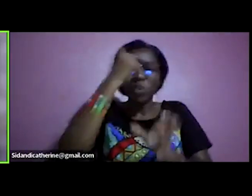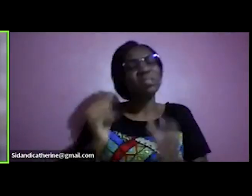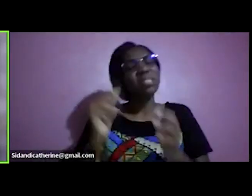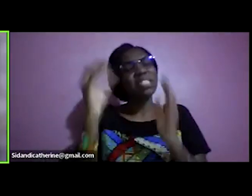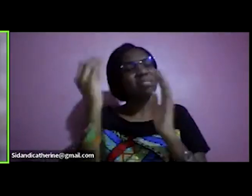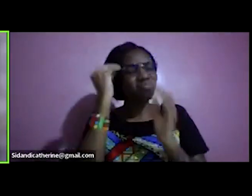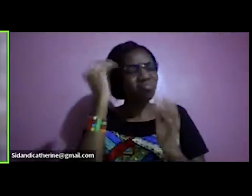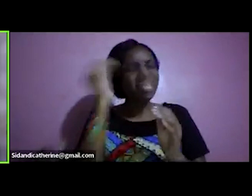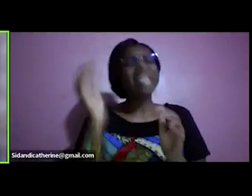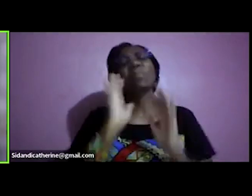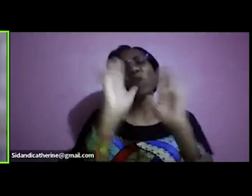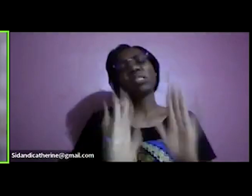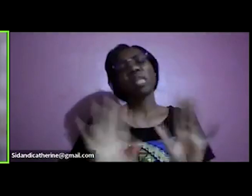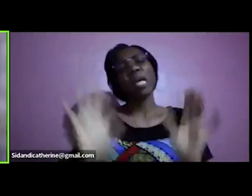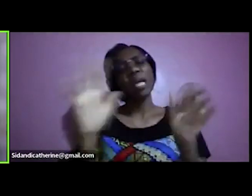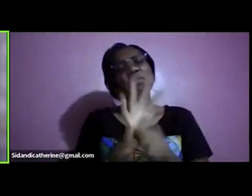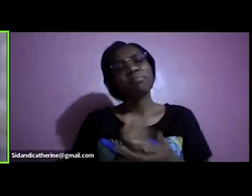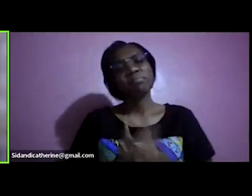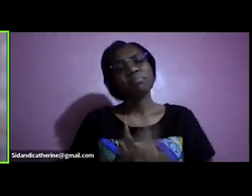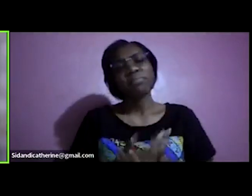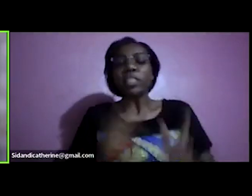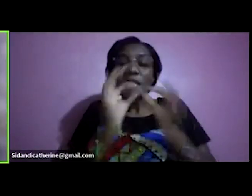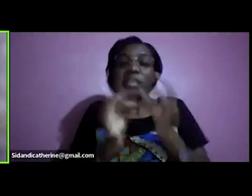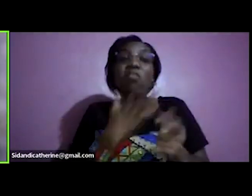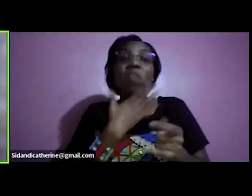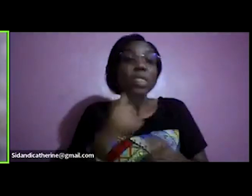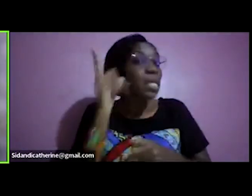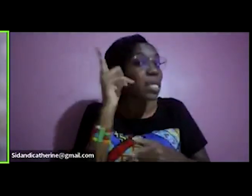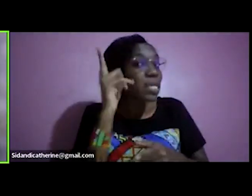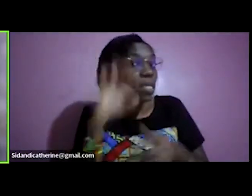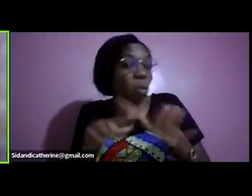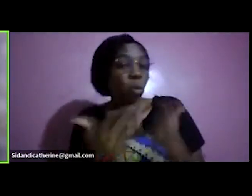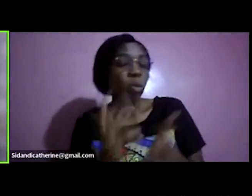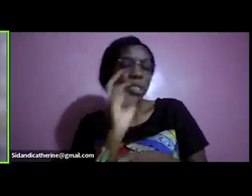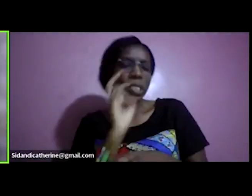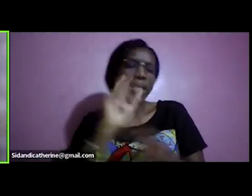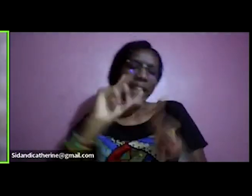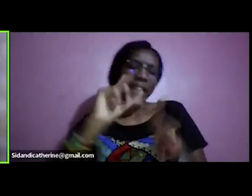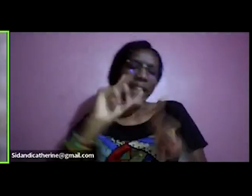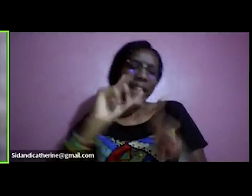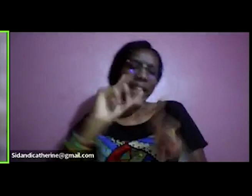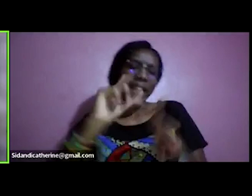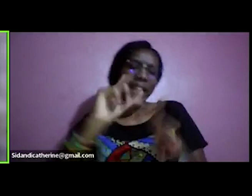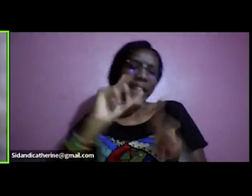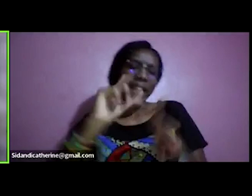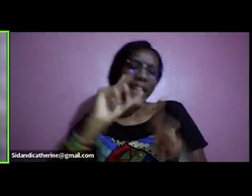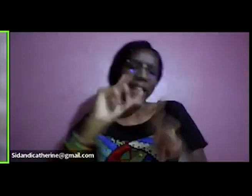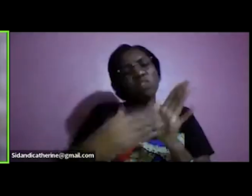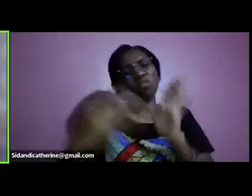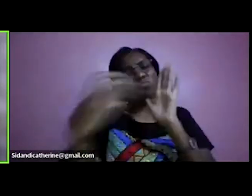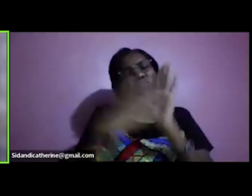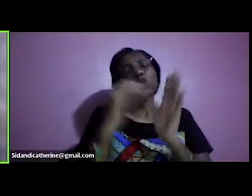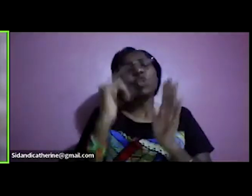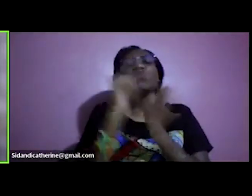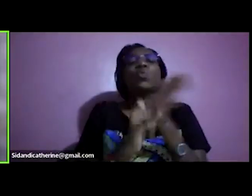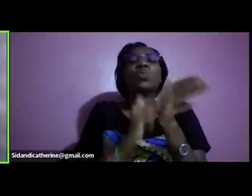be left behind of course if they wish to listen to or rather to watch it later we normally upload all our sessions on youtube